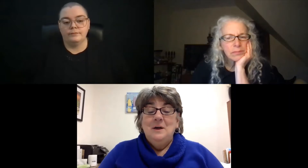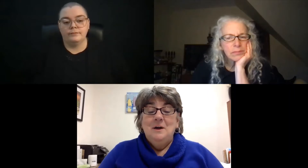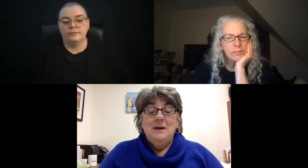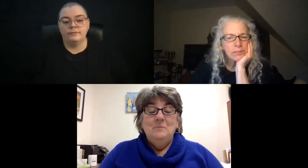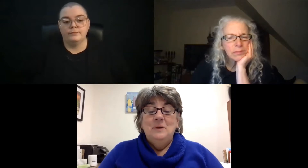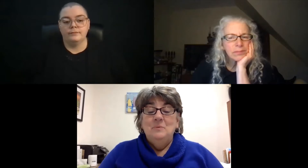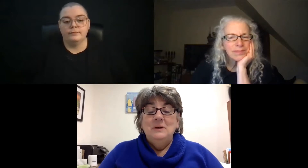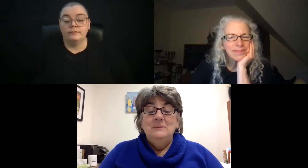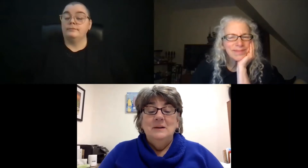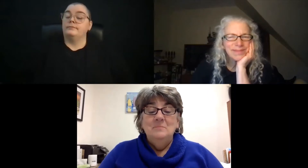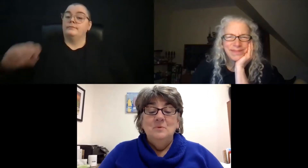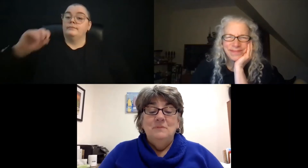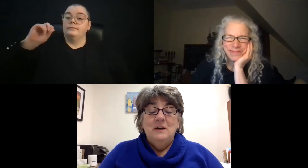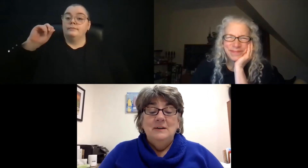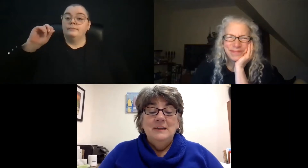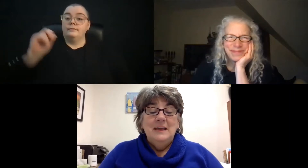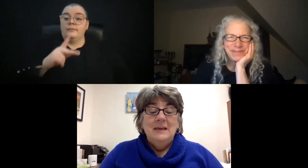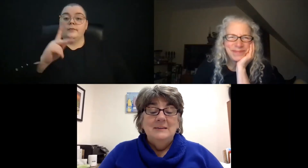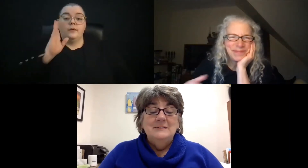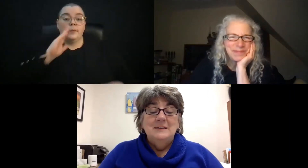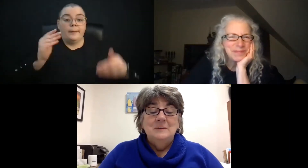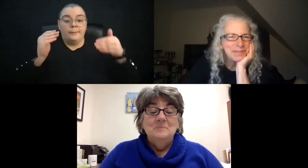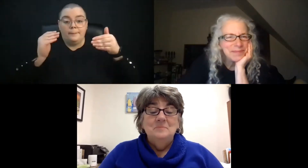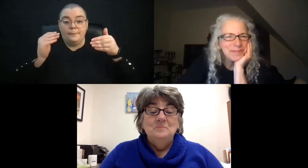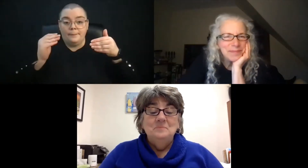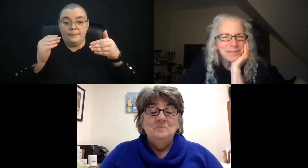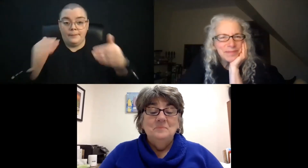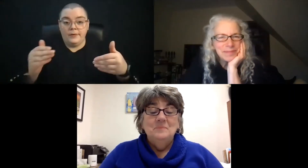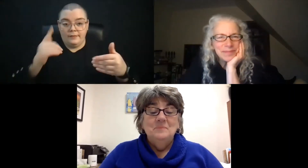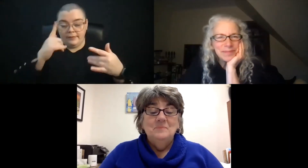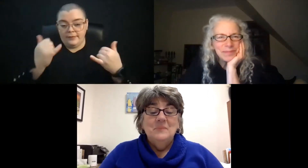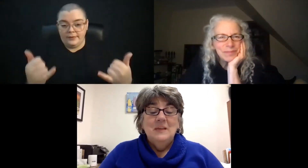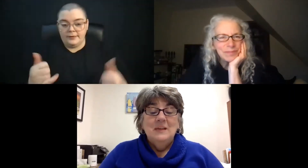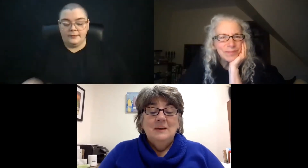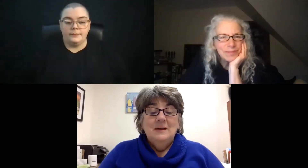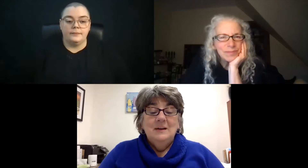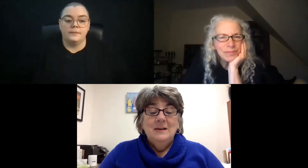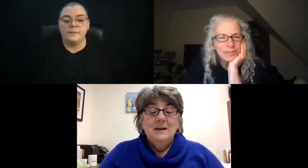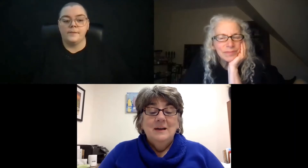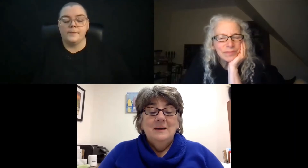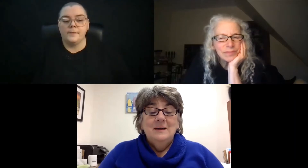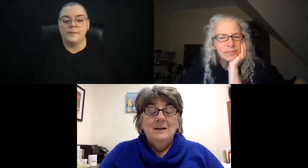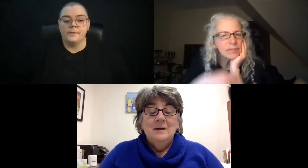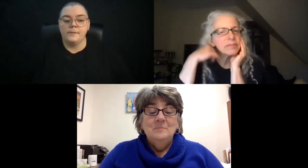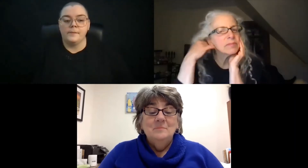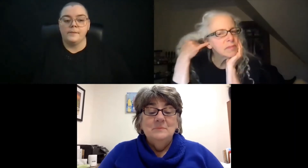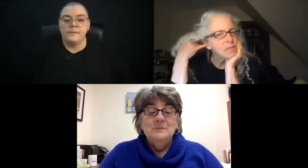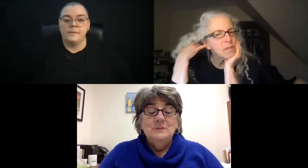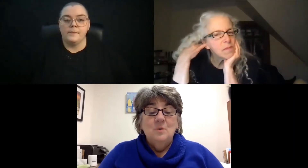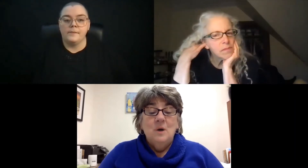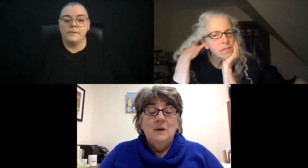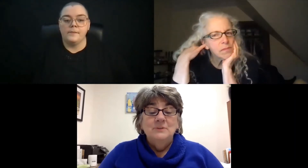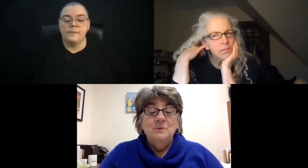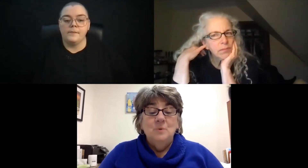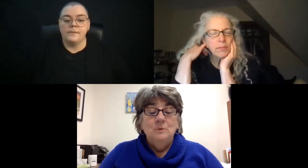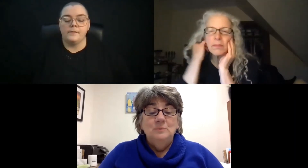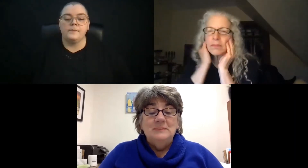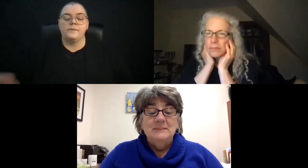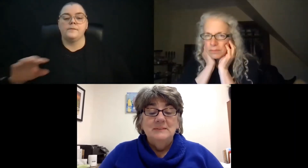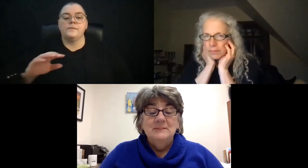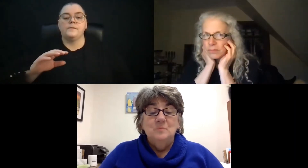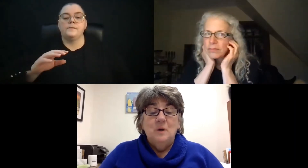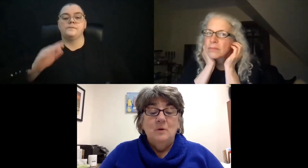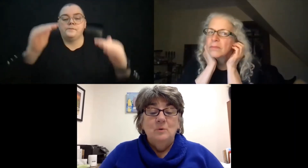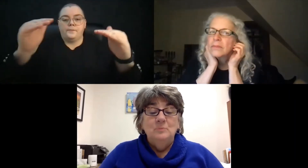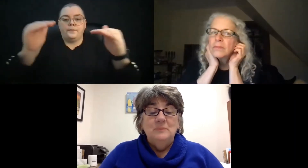All right, we will move on and go on to old